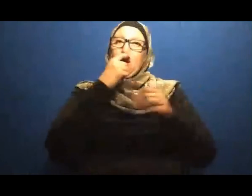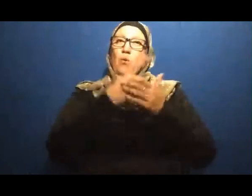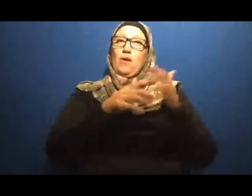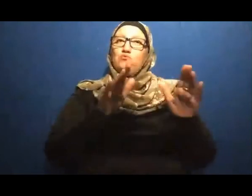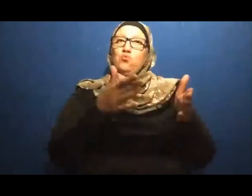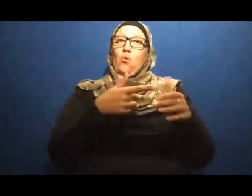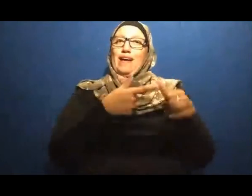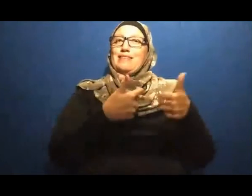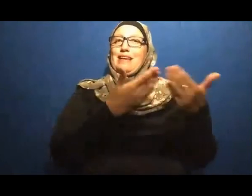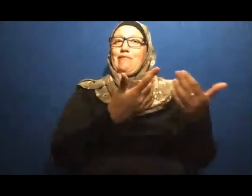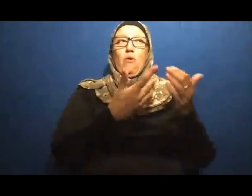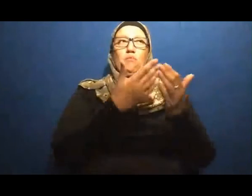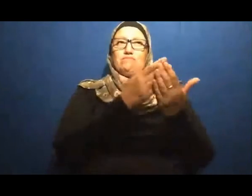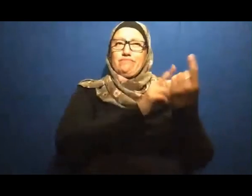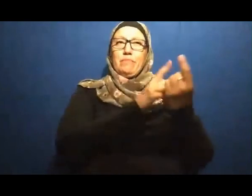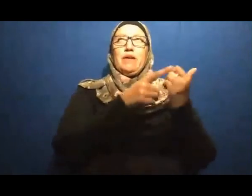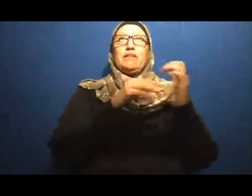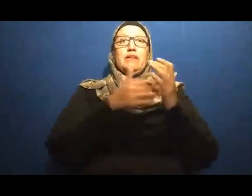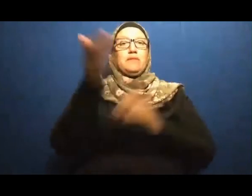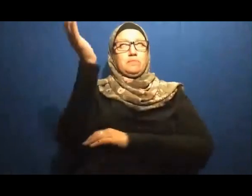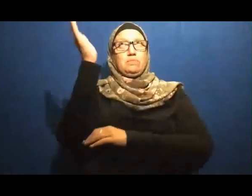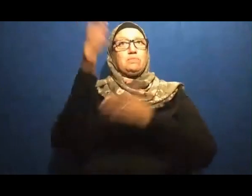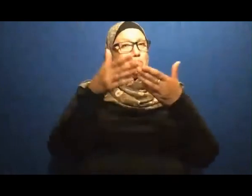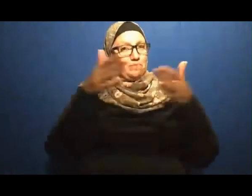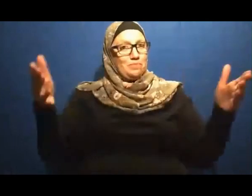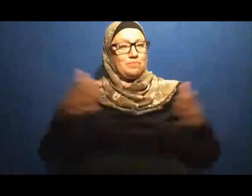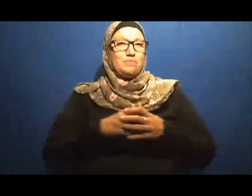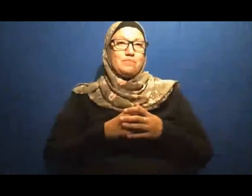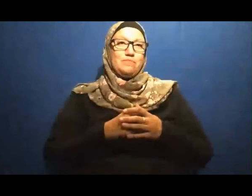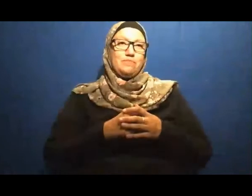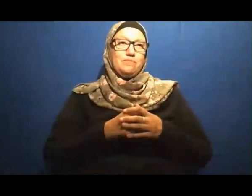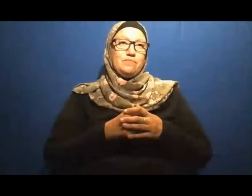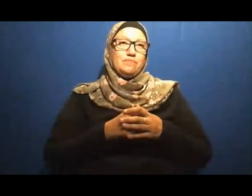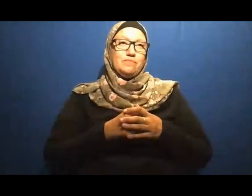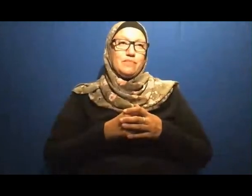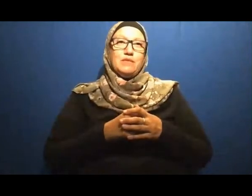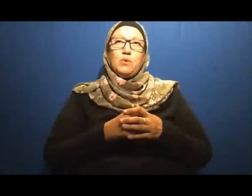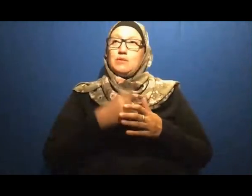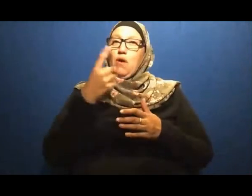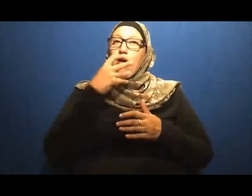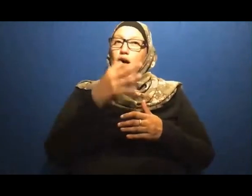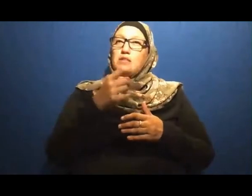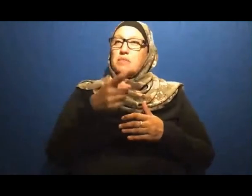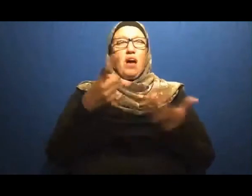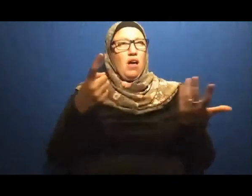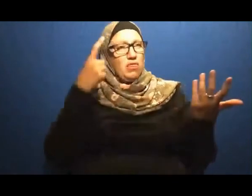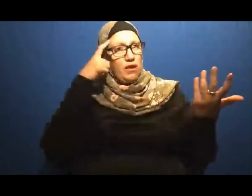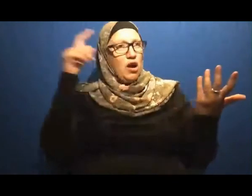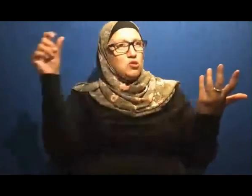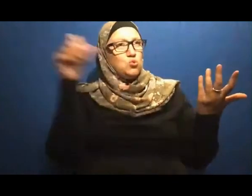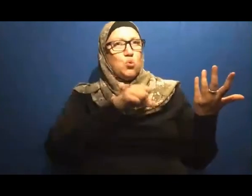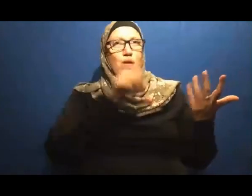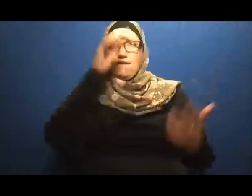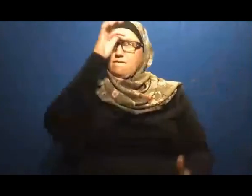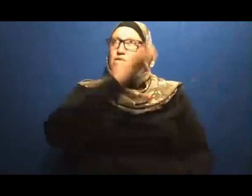That are we supposed to have faith in God And don't worry about following the hygienic rules in